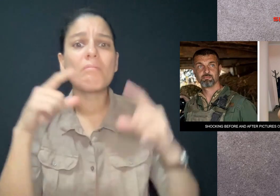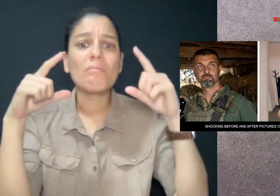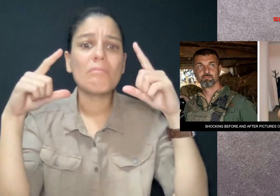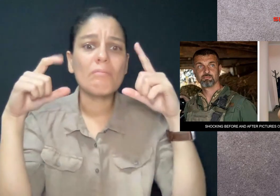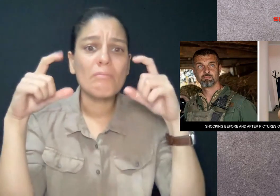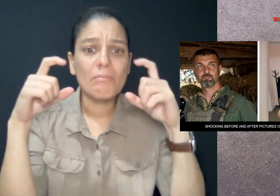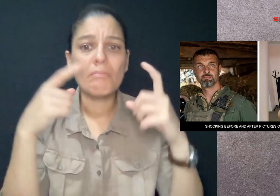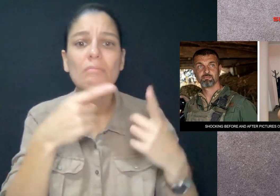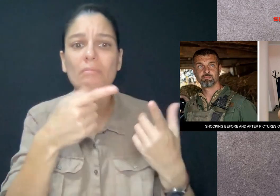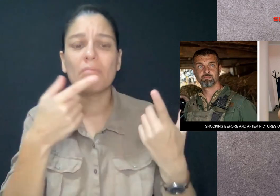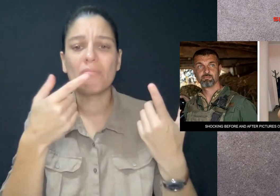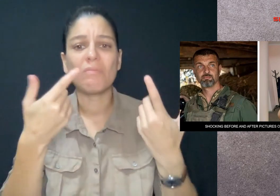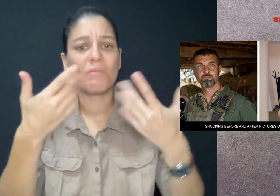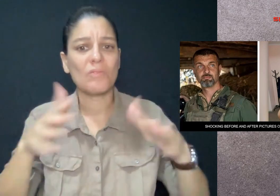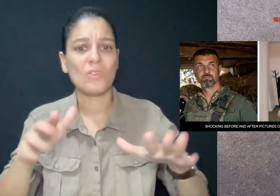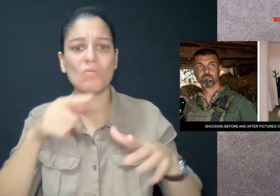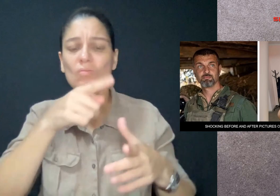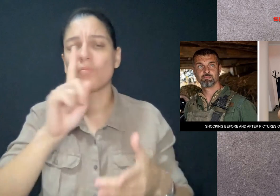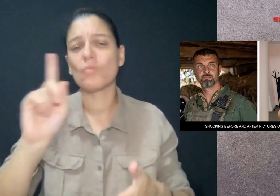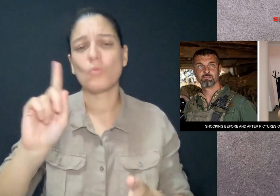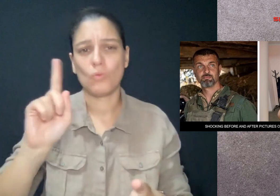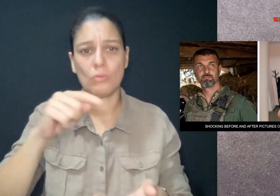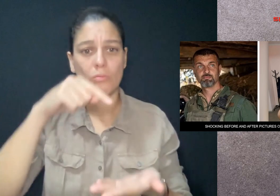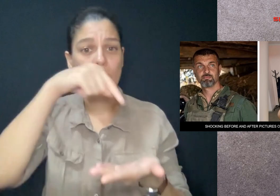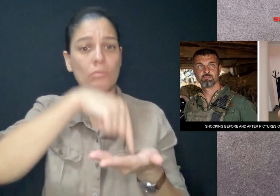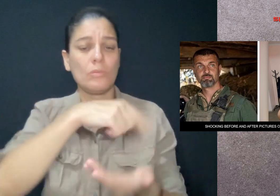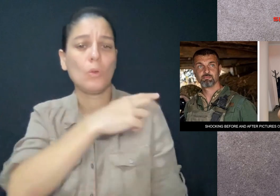The picture was taken in a Khayiv hospital.